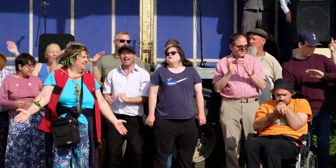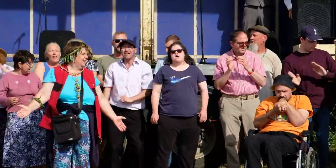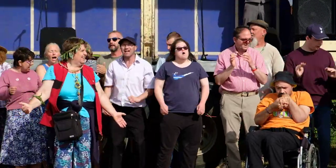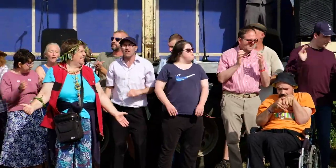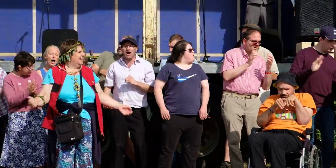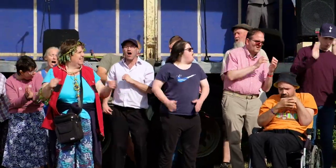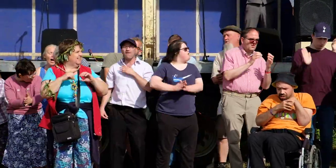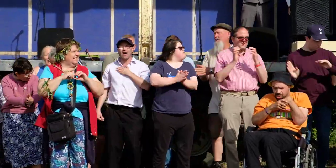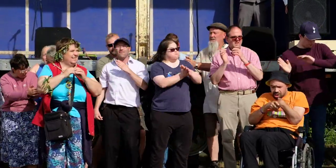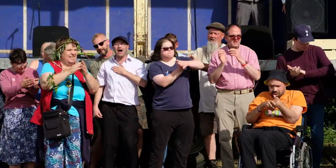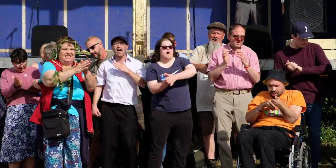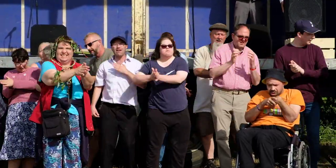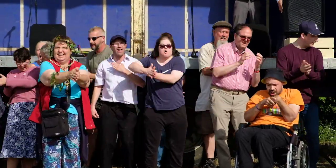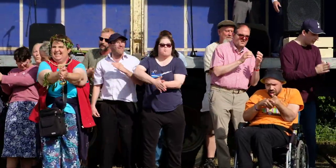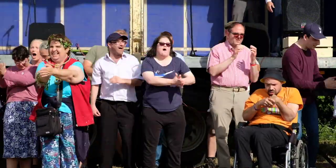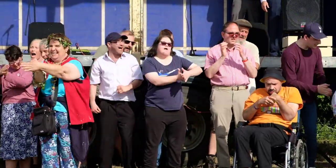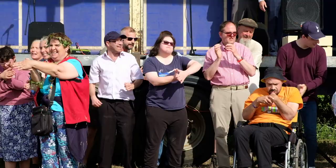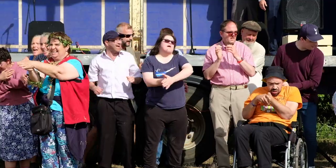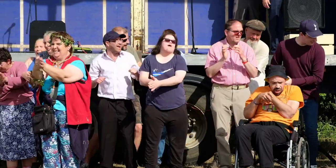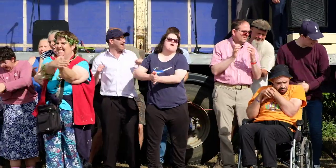I'll love you one day.